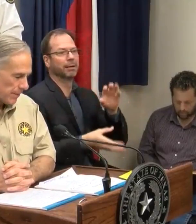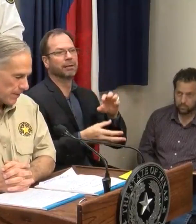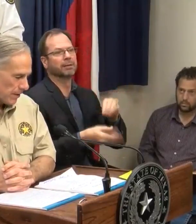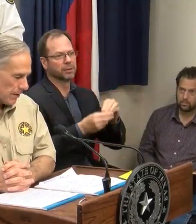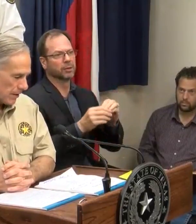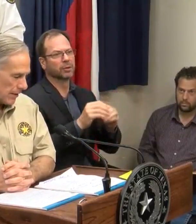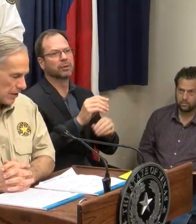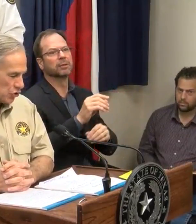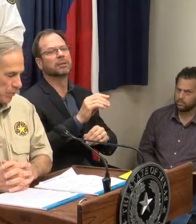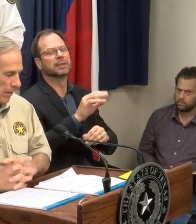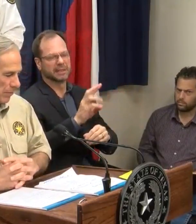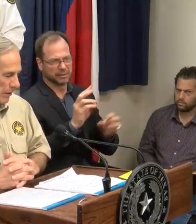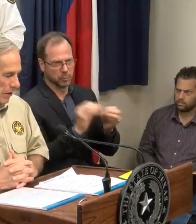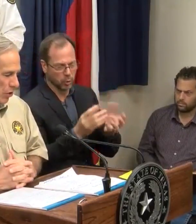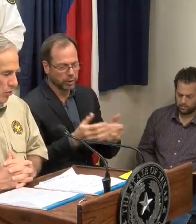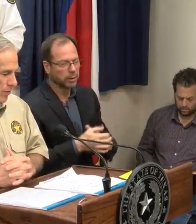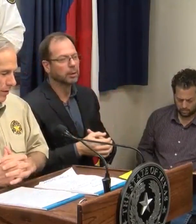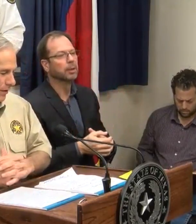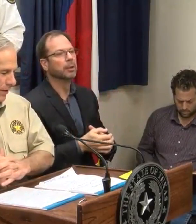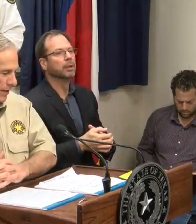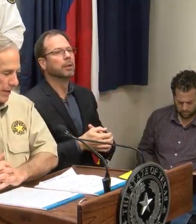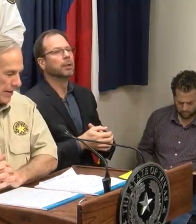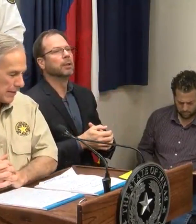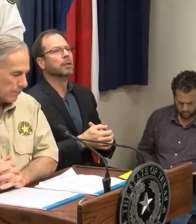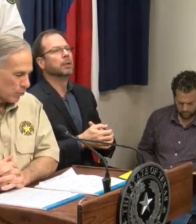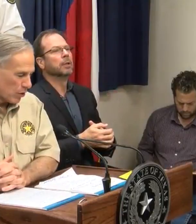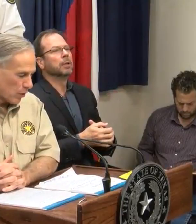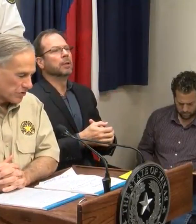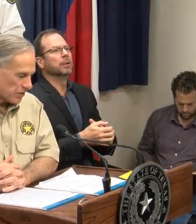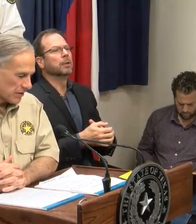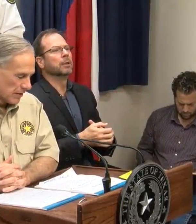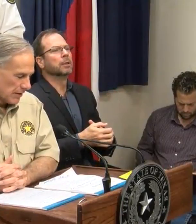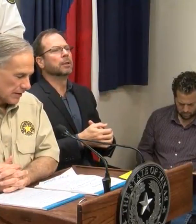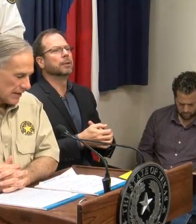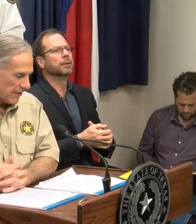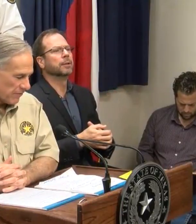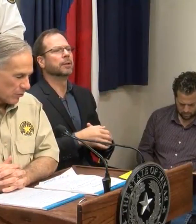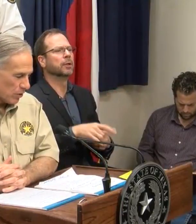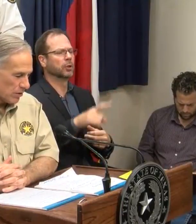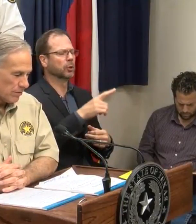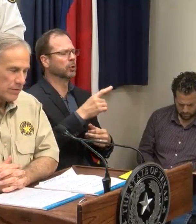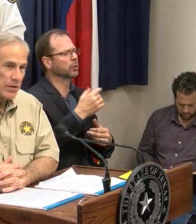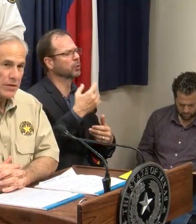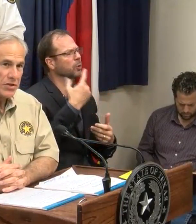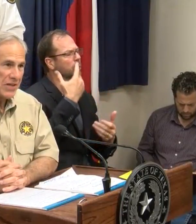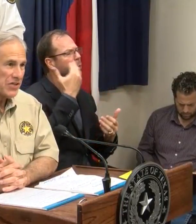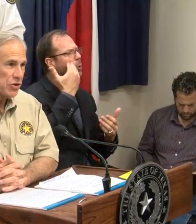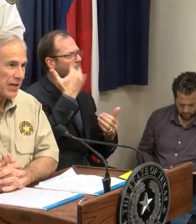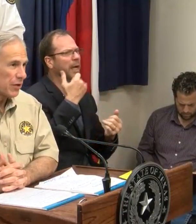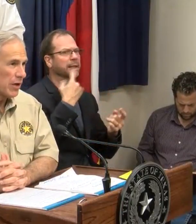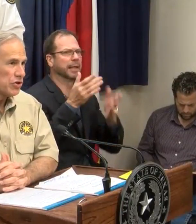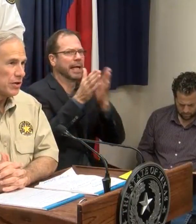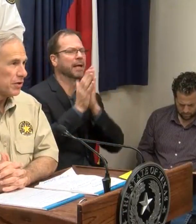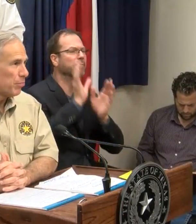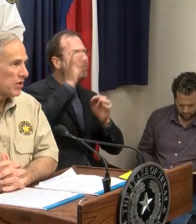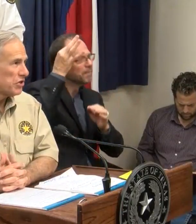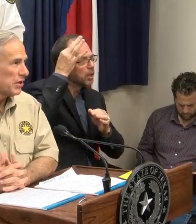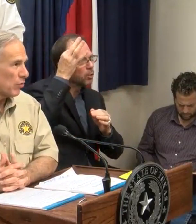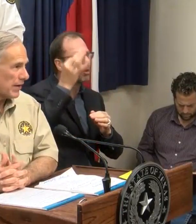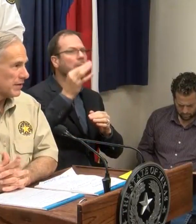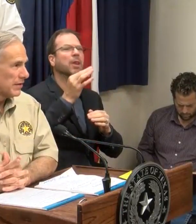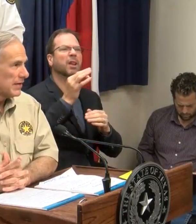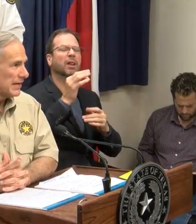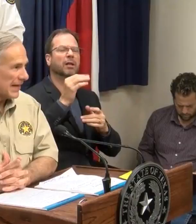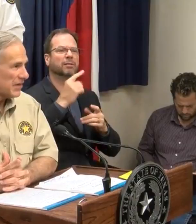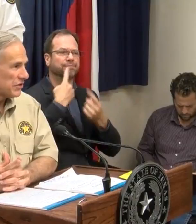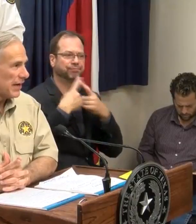As you probably know, I requested a federal disaster declaration that the President